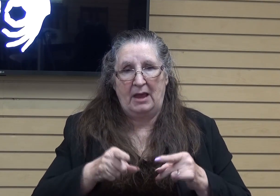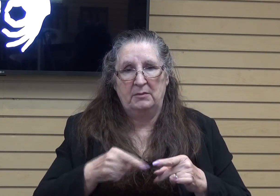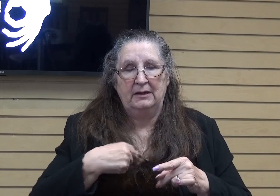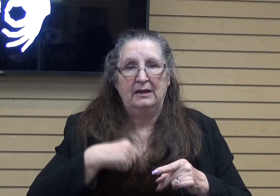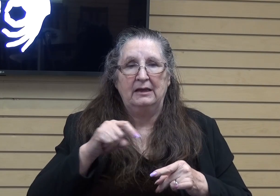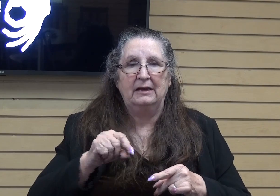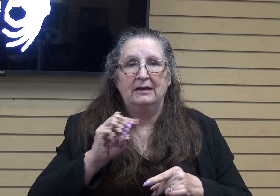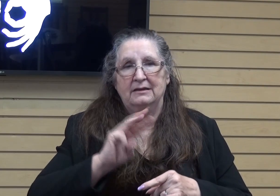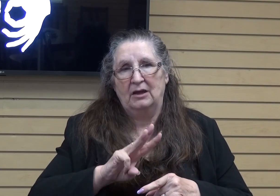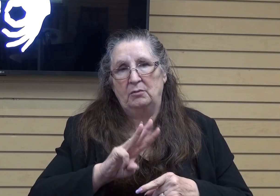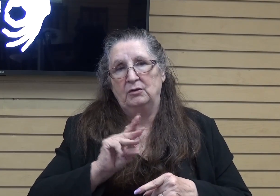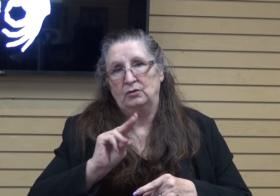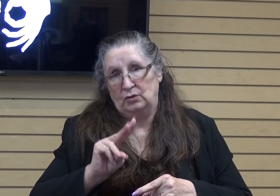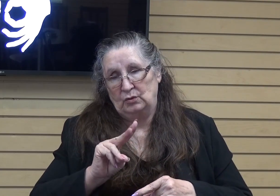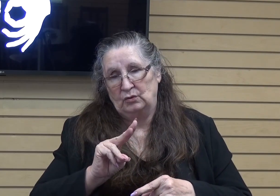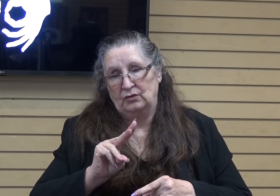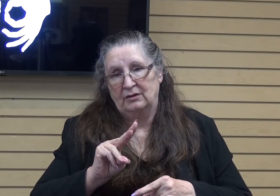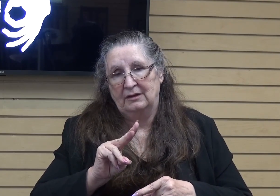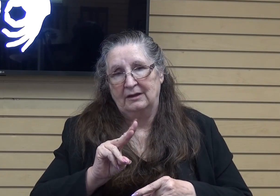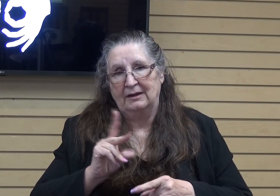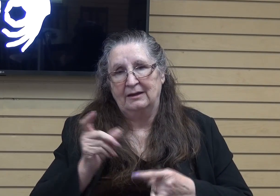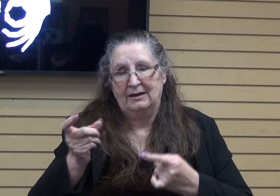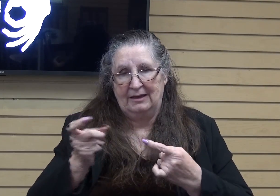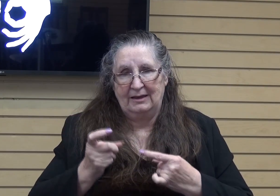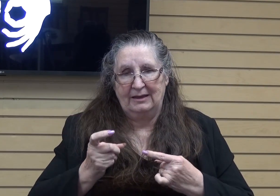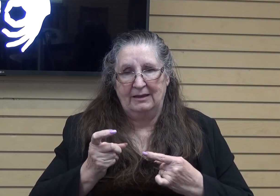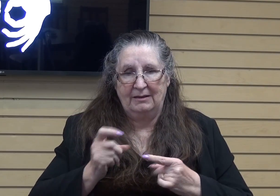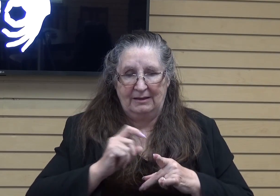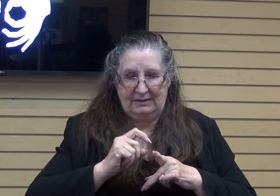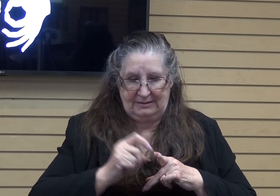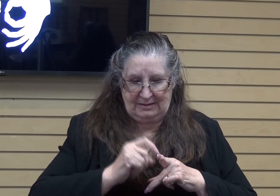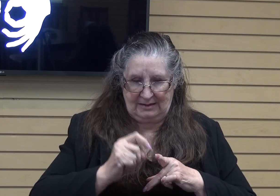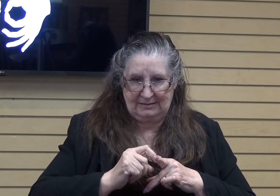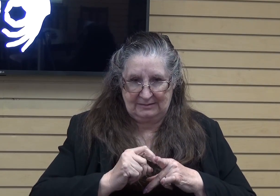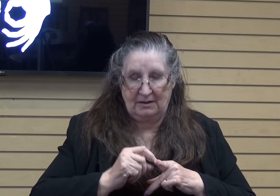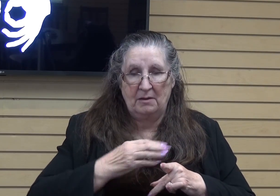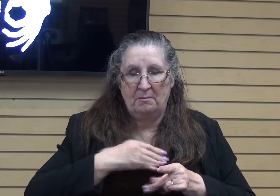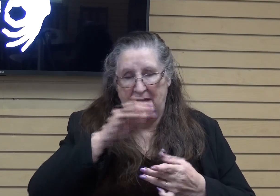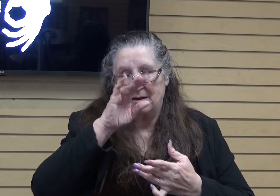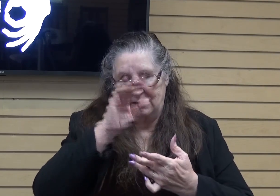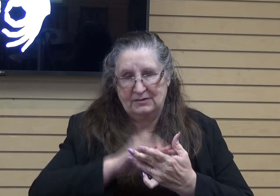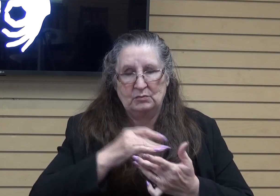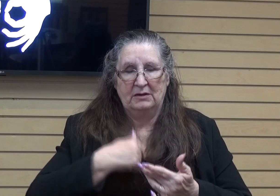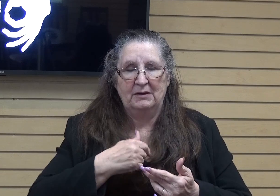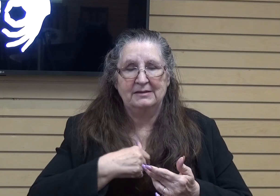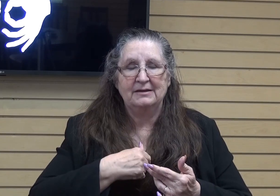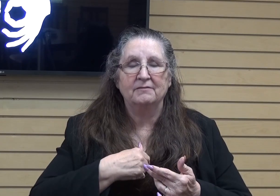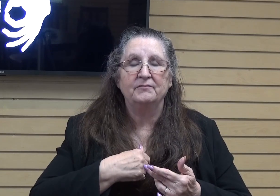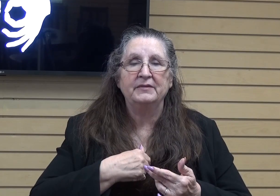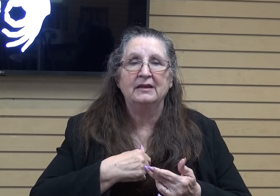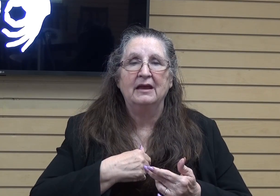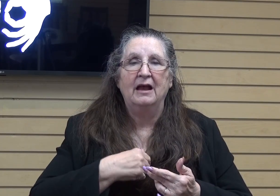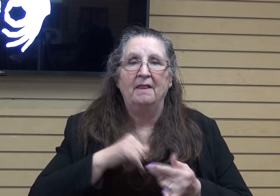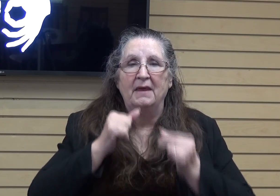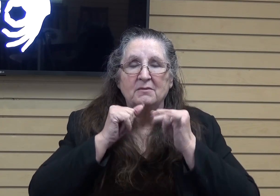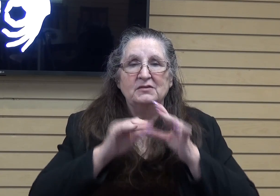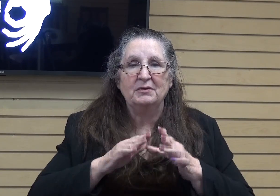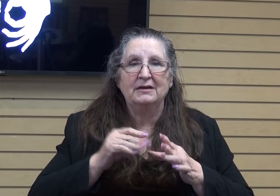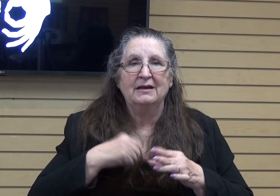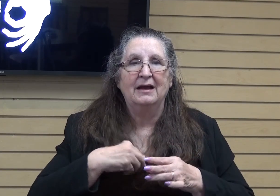-2s, so I was a, he was, he texted Kenny and I, so that was a blessing, because I can either sit on